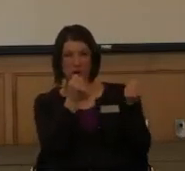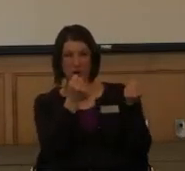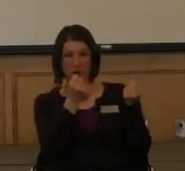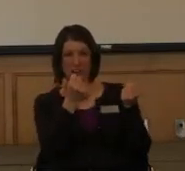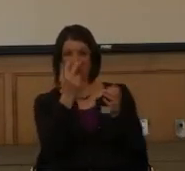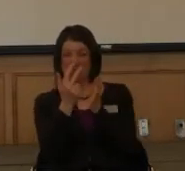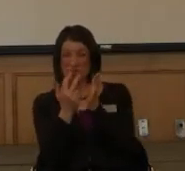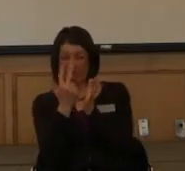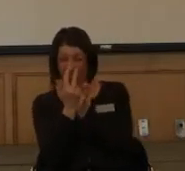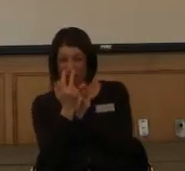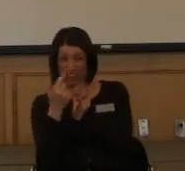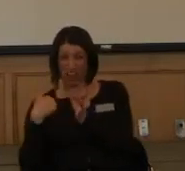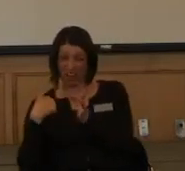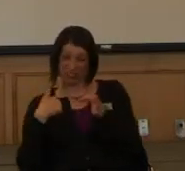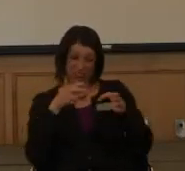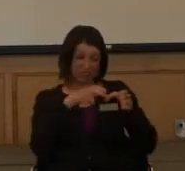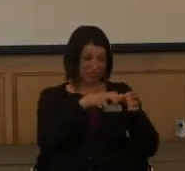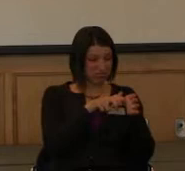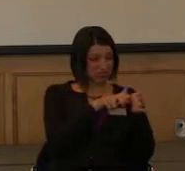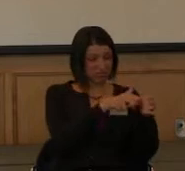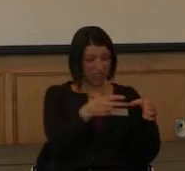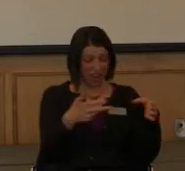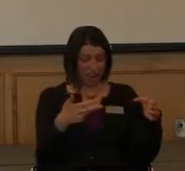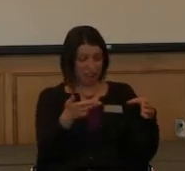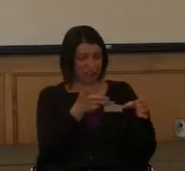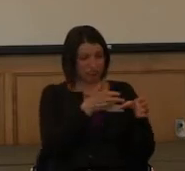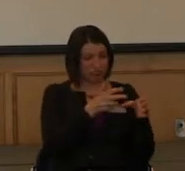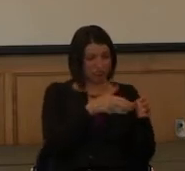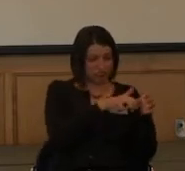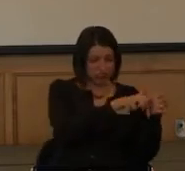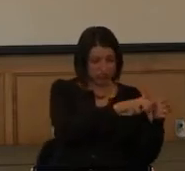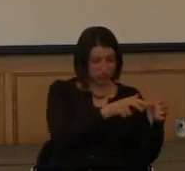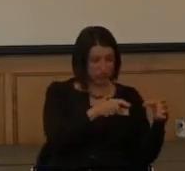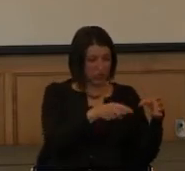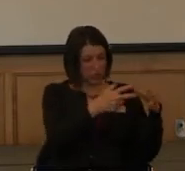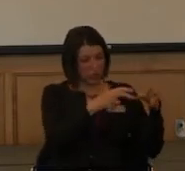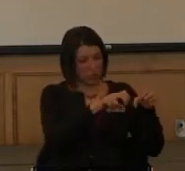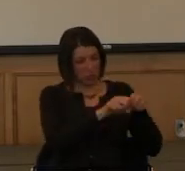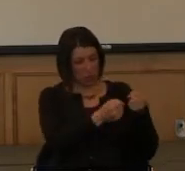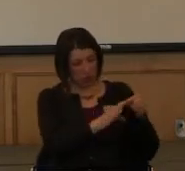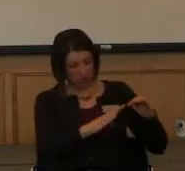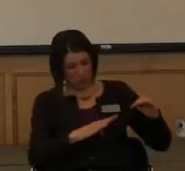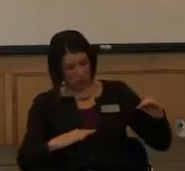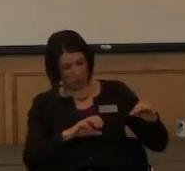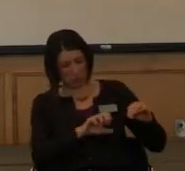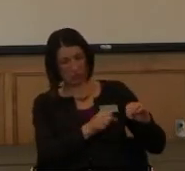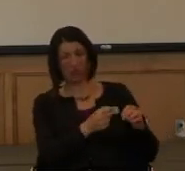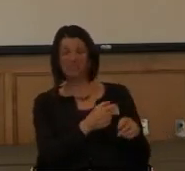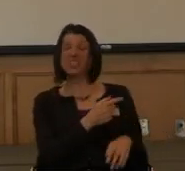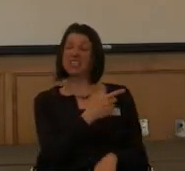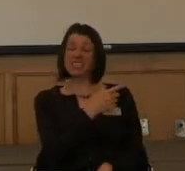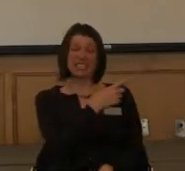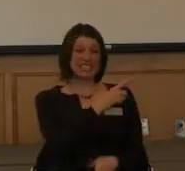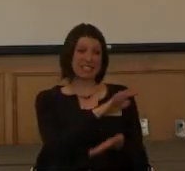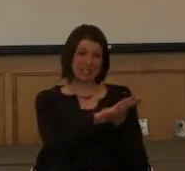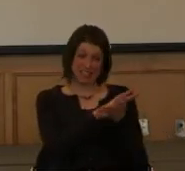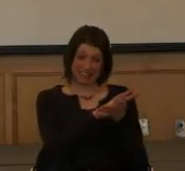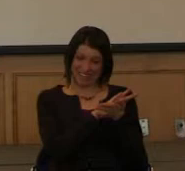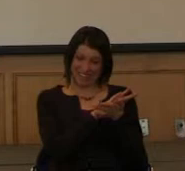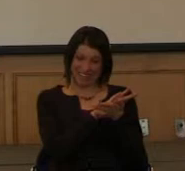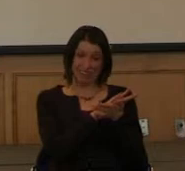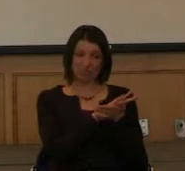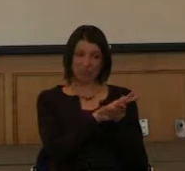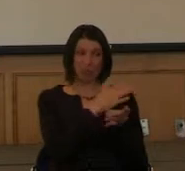that three hours that I would, you know, I think that's just, you know, they were just saying, you know, she was nice. You know, she would just blow past me.